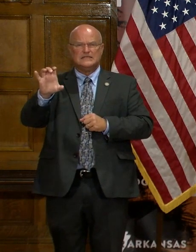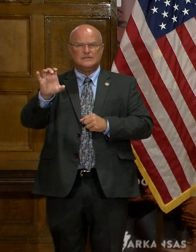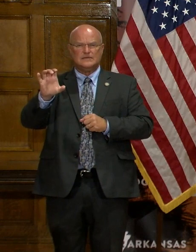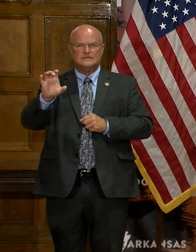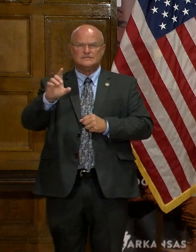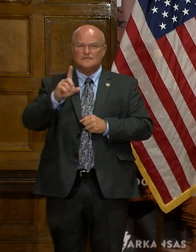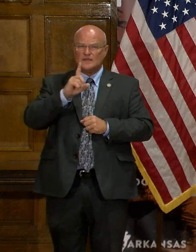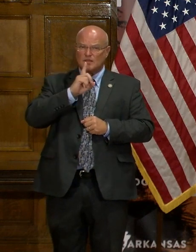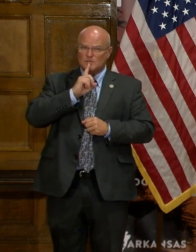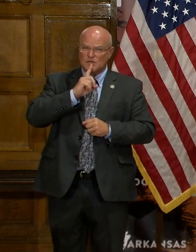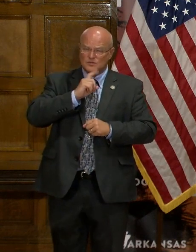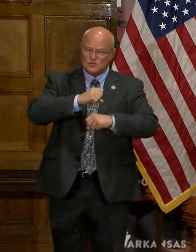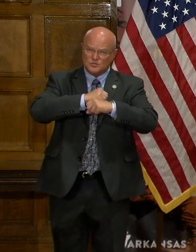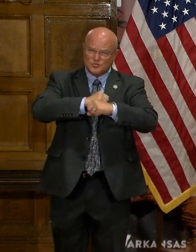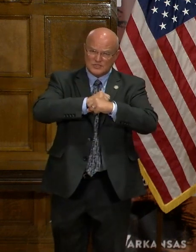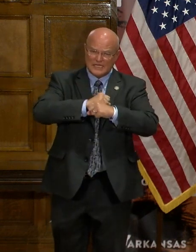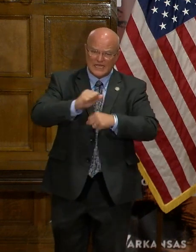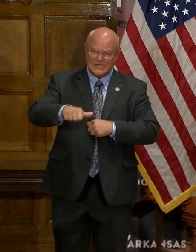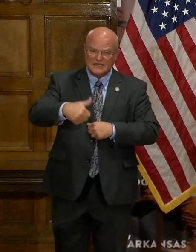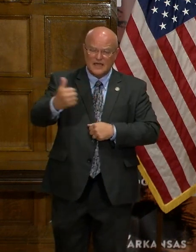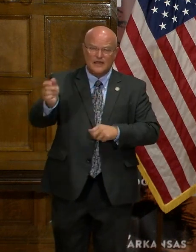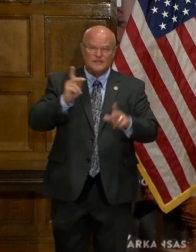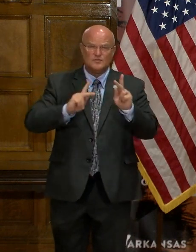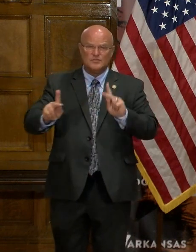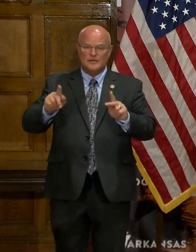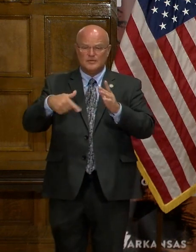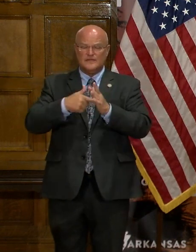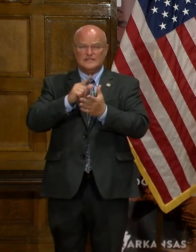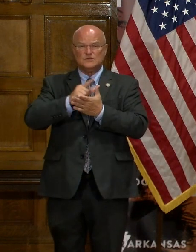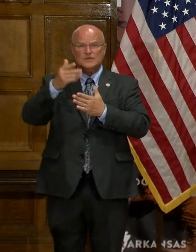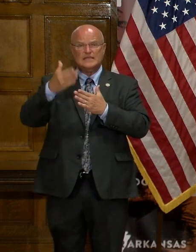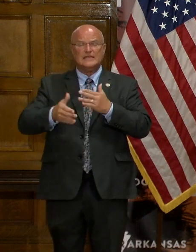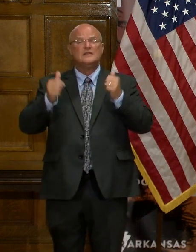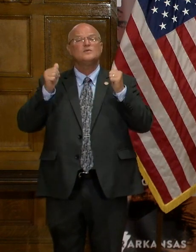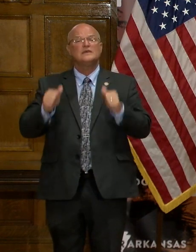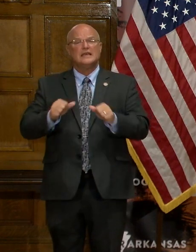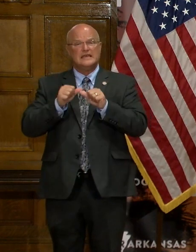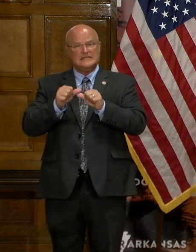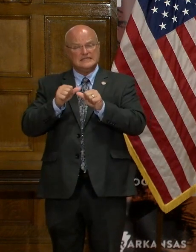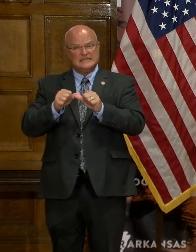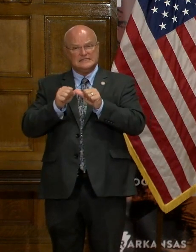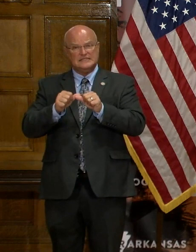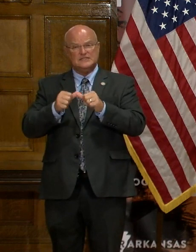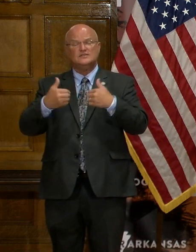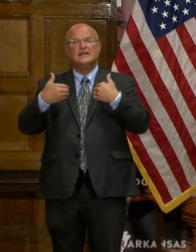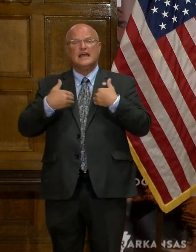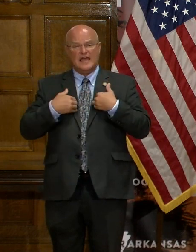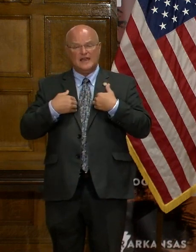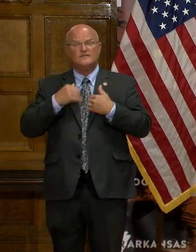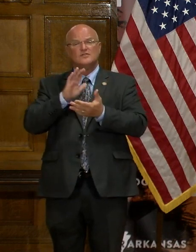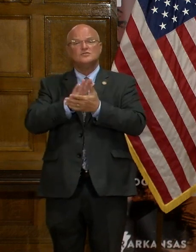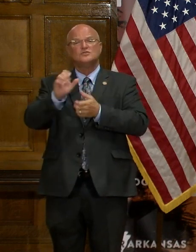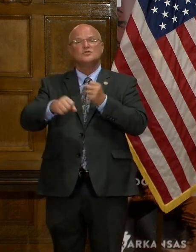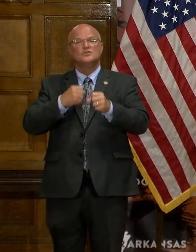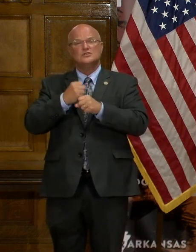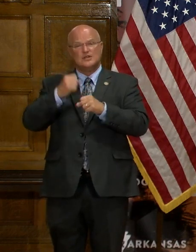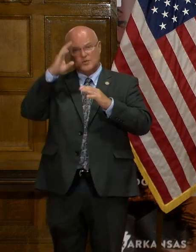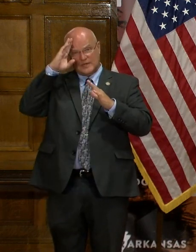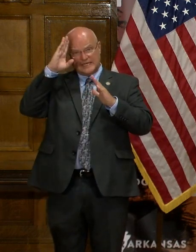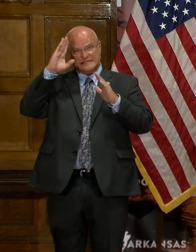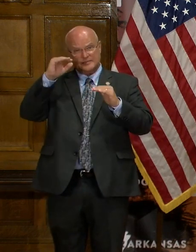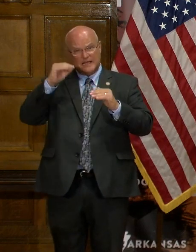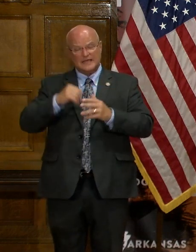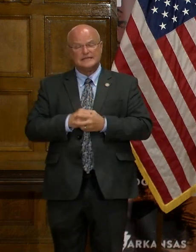make sure you protect others over the course of the weekend so we can continue and to have the kind of school year we all expect.